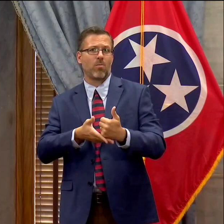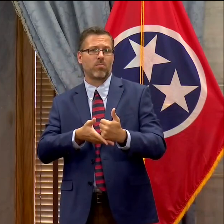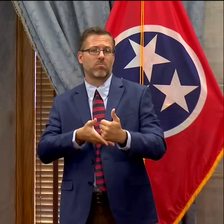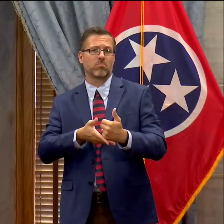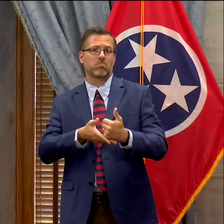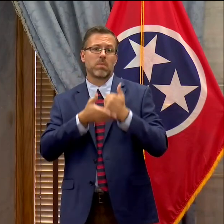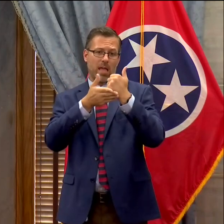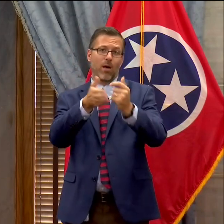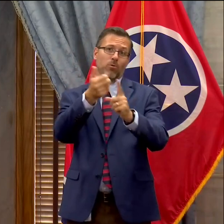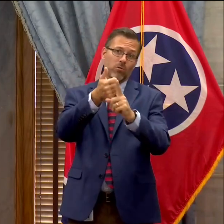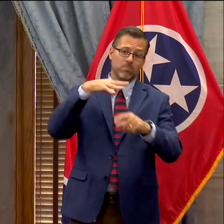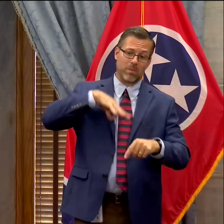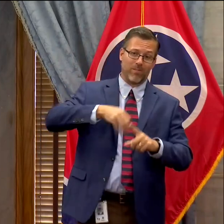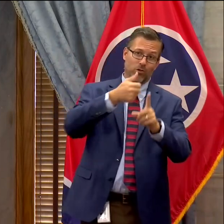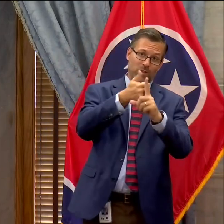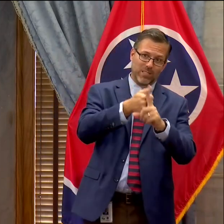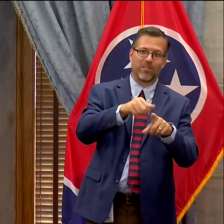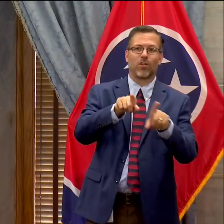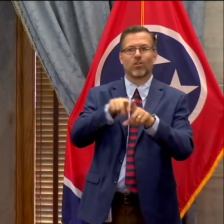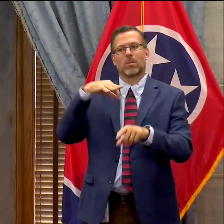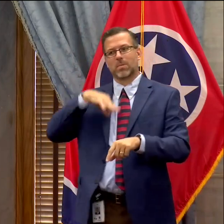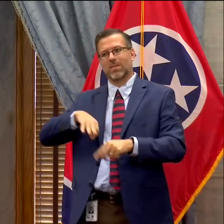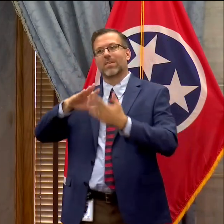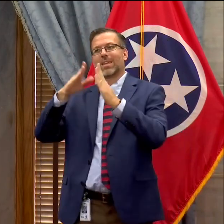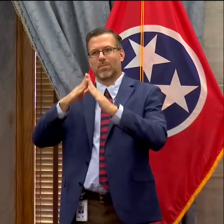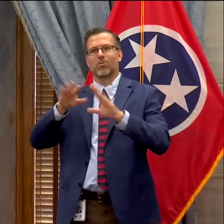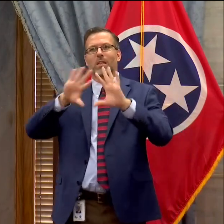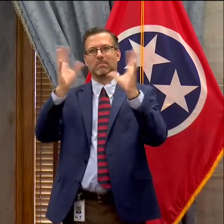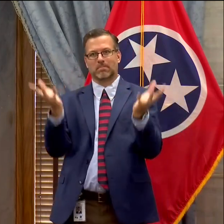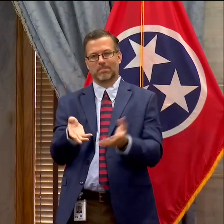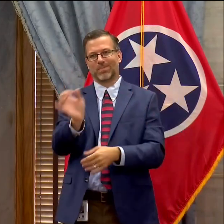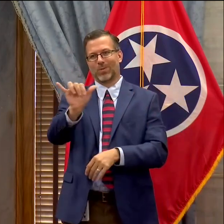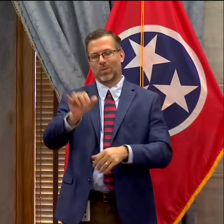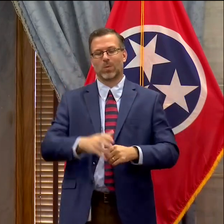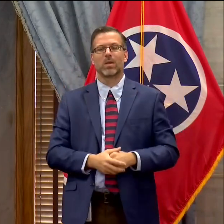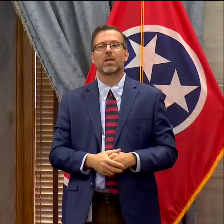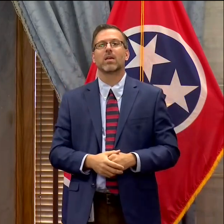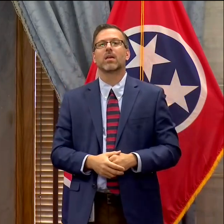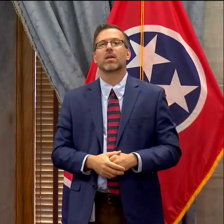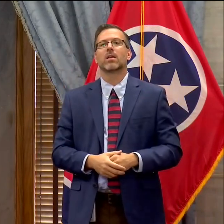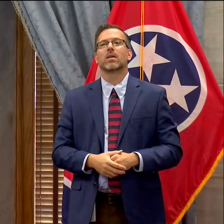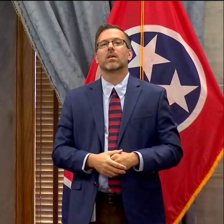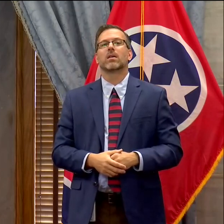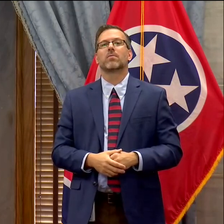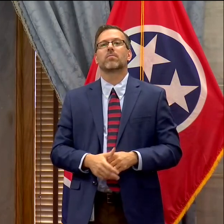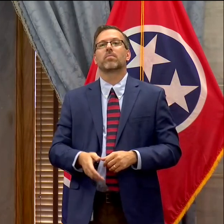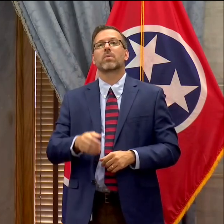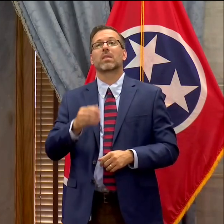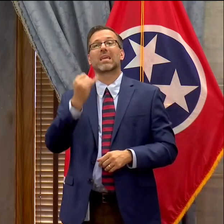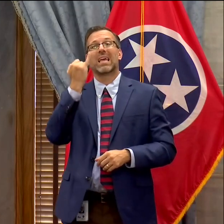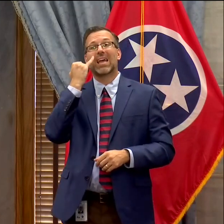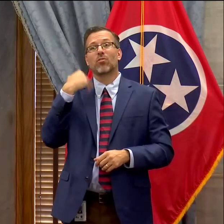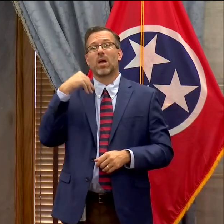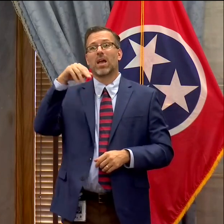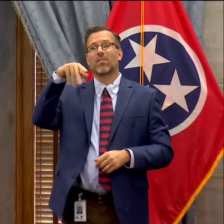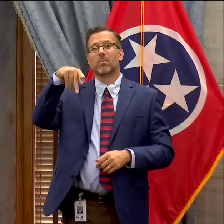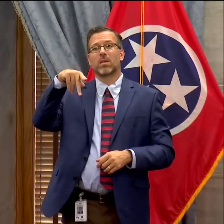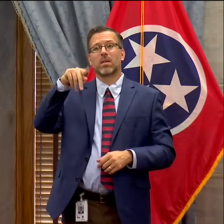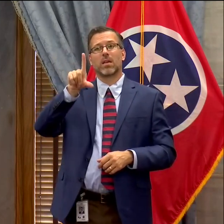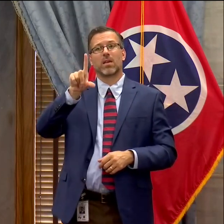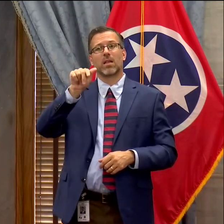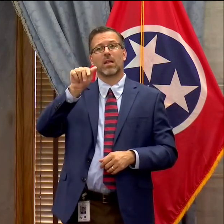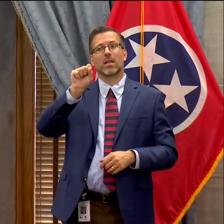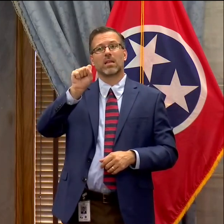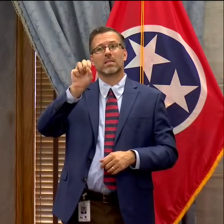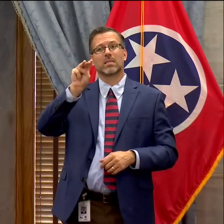only yourself, but also your community and your society. One of them is to donate convalescent plasma. That's a big term